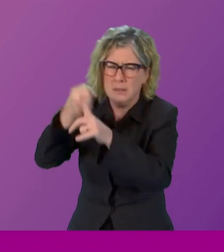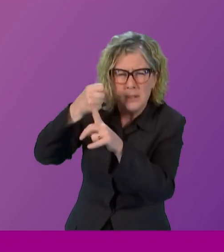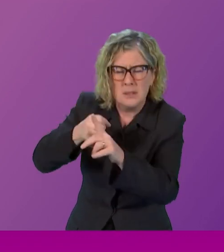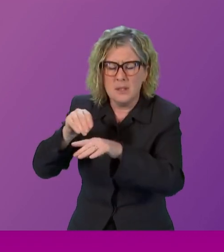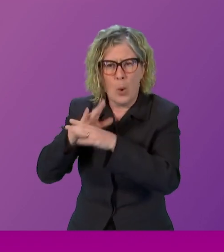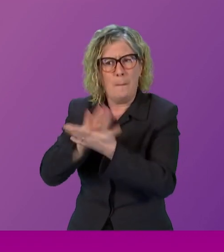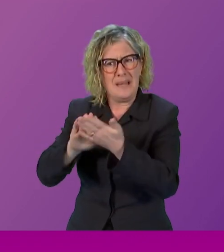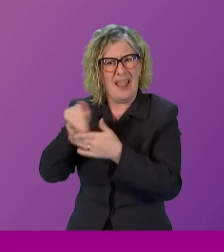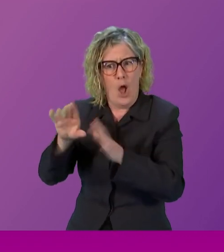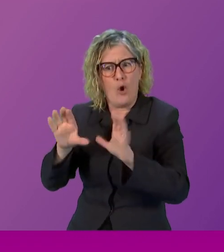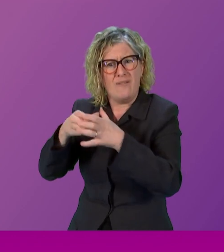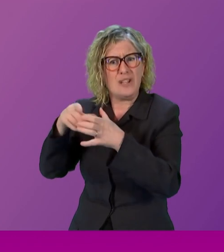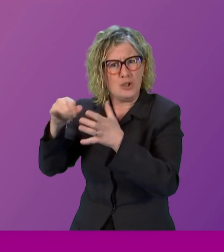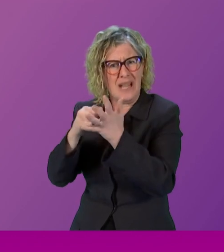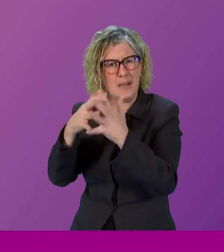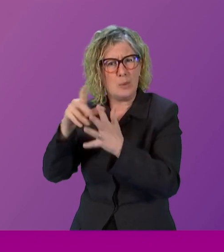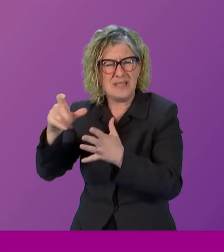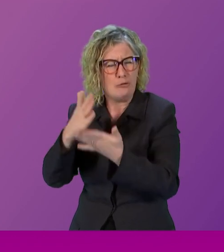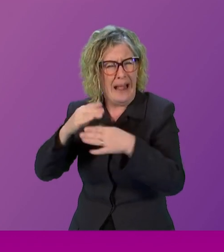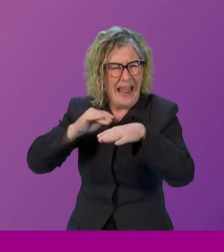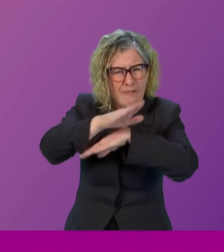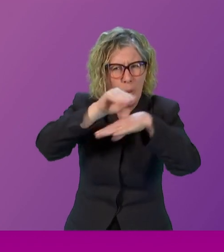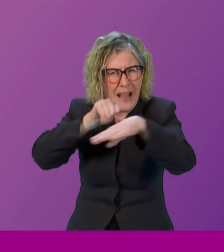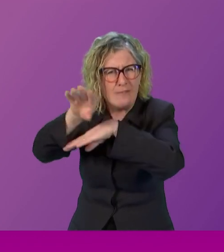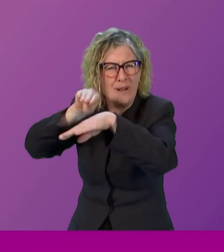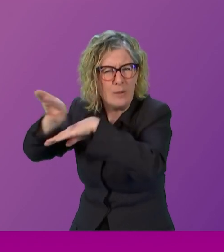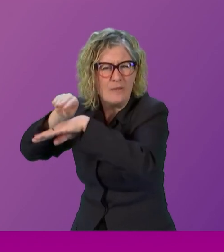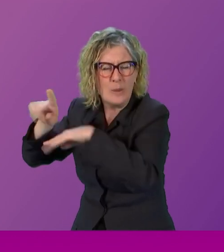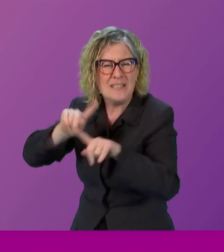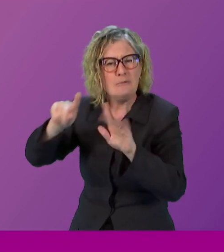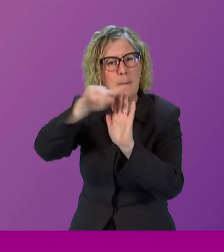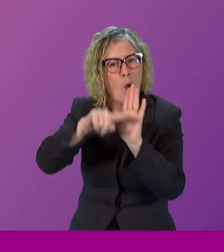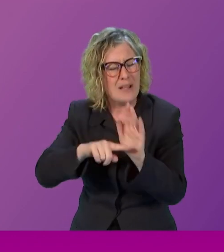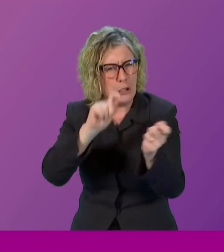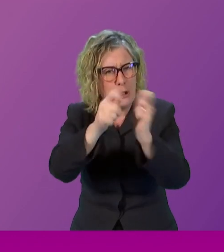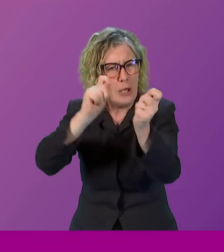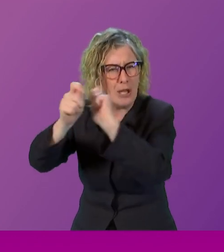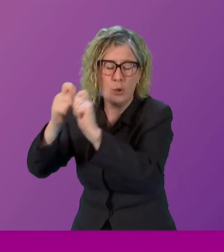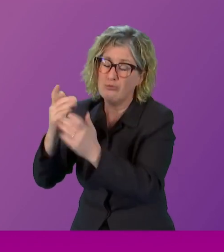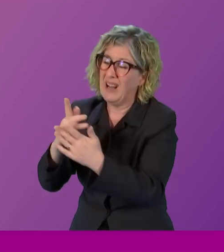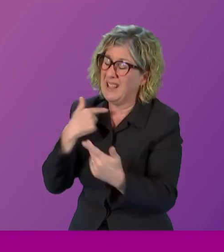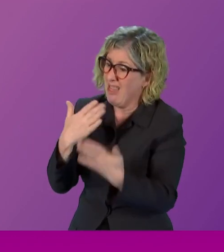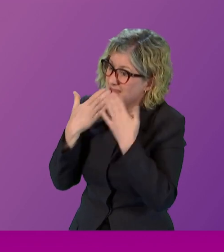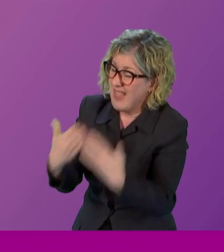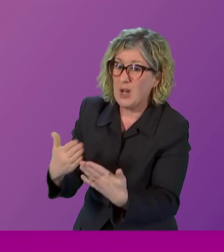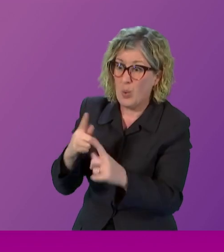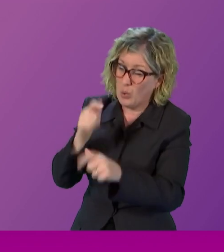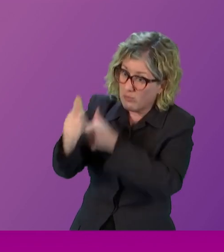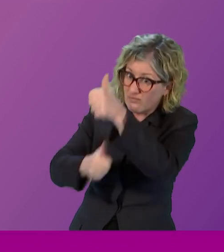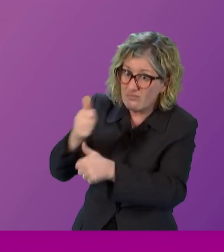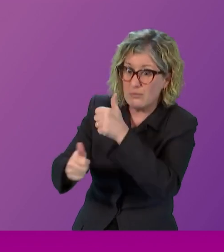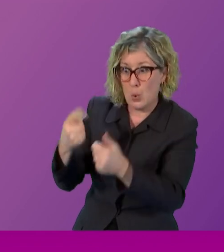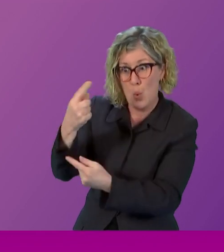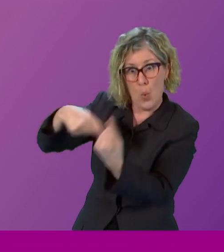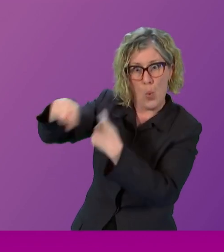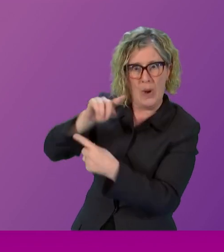influenced government policy regularly and it has done so for the better. So I want to thank and congratulate everyone who has been